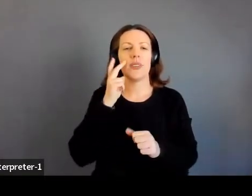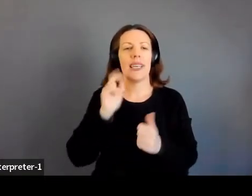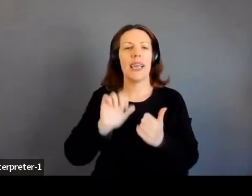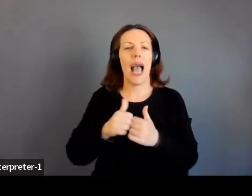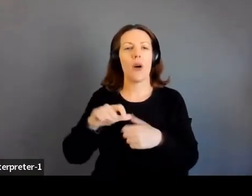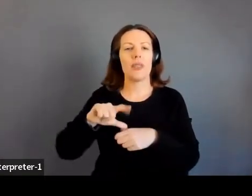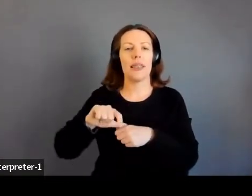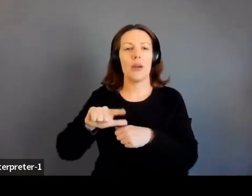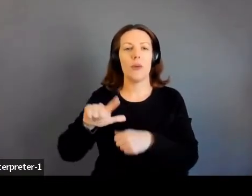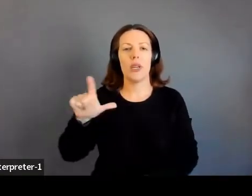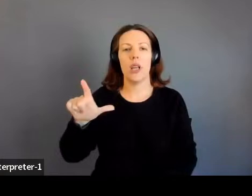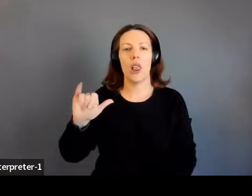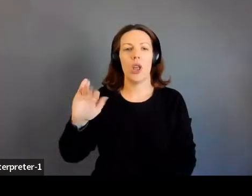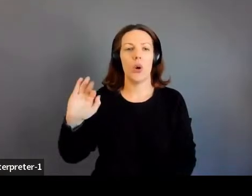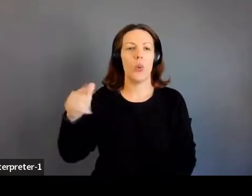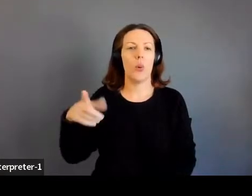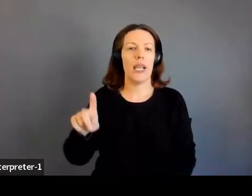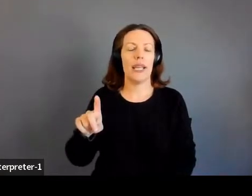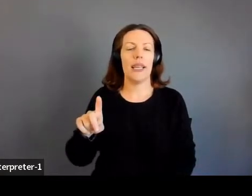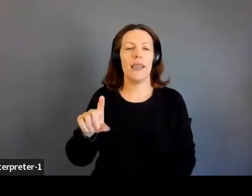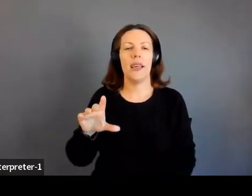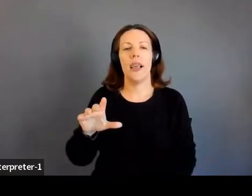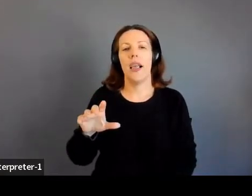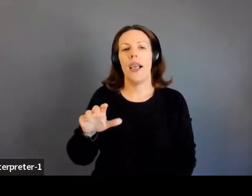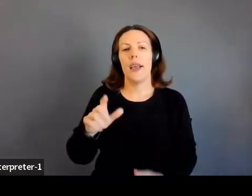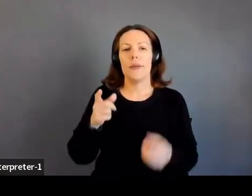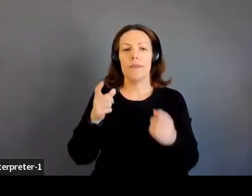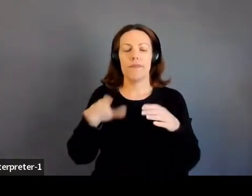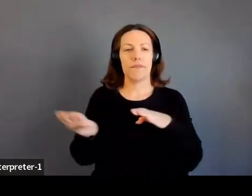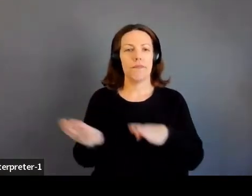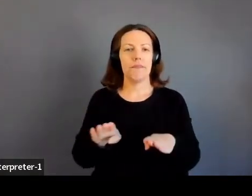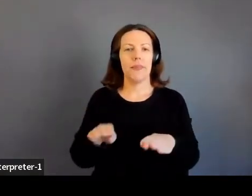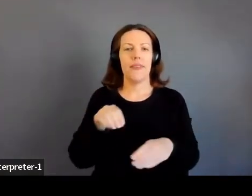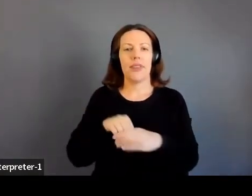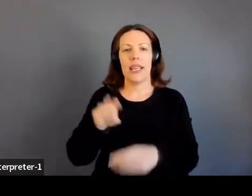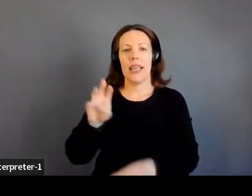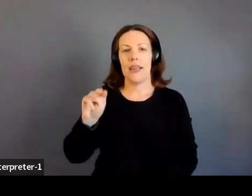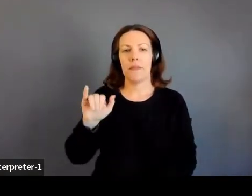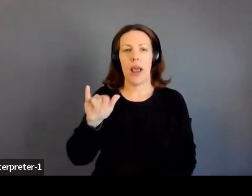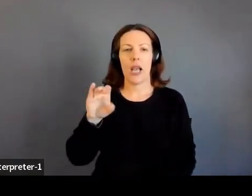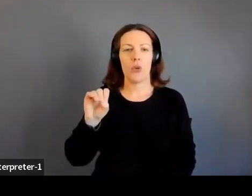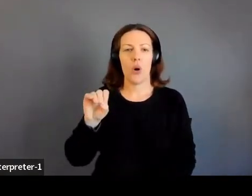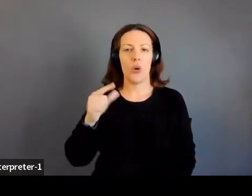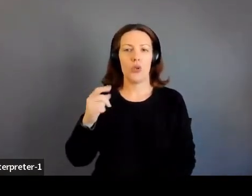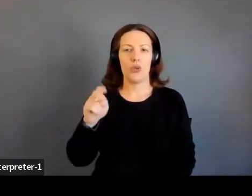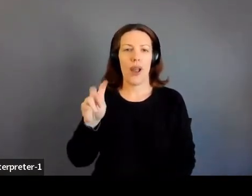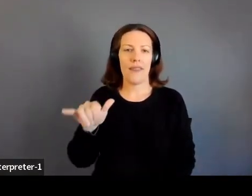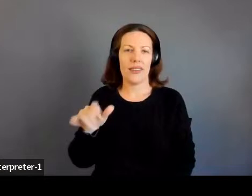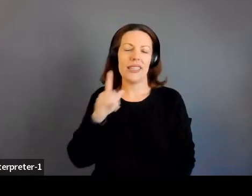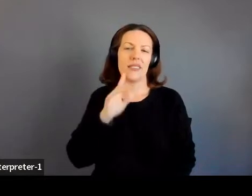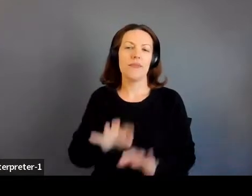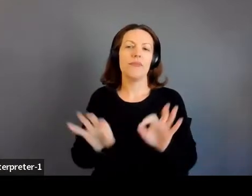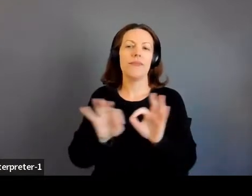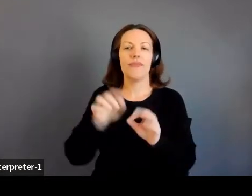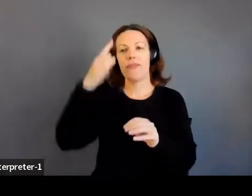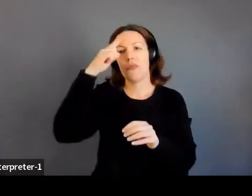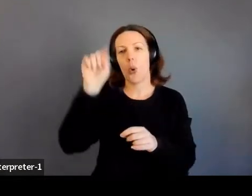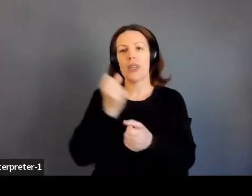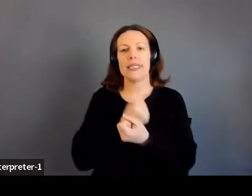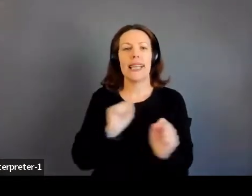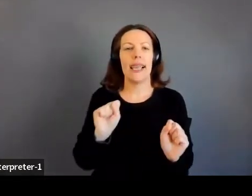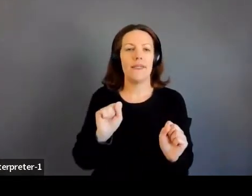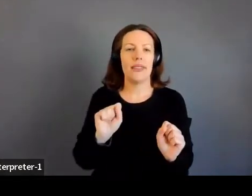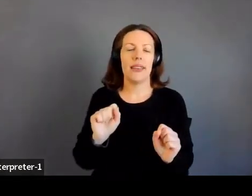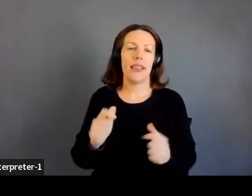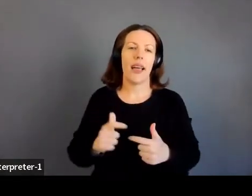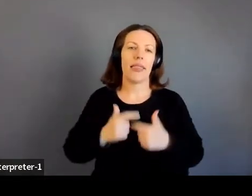in a container in microgravity, which is of importance related to safety, life support systems, as well as, you